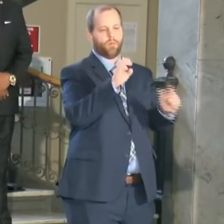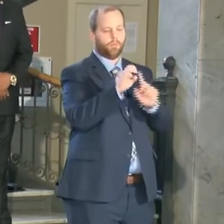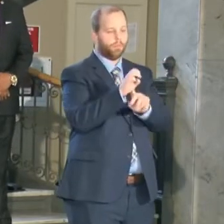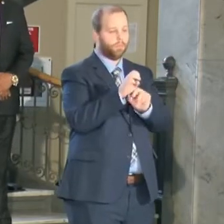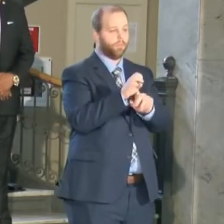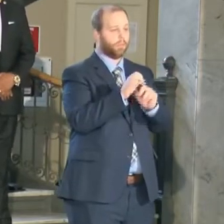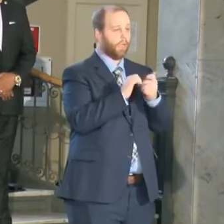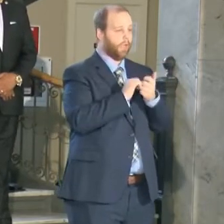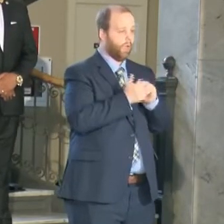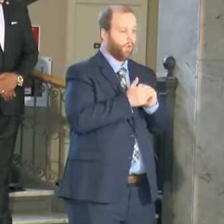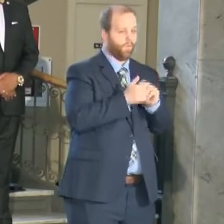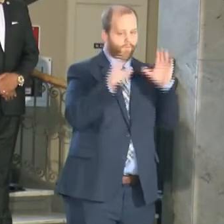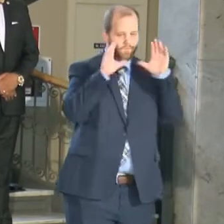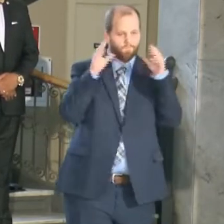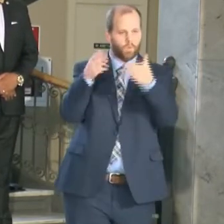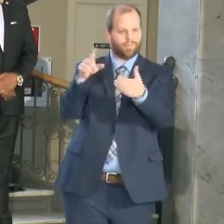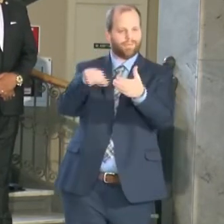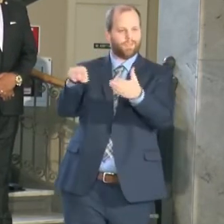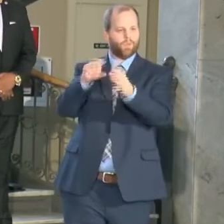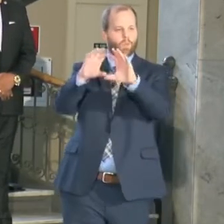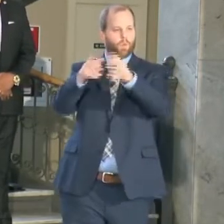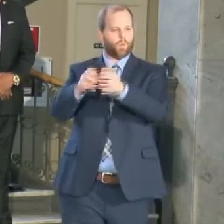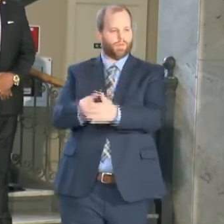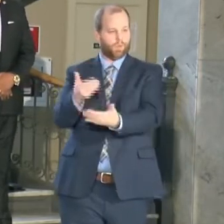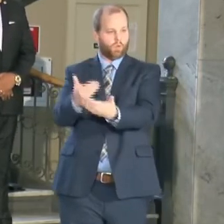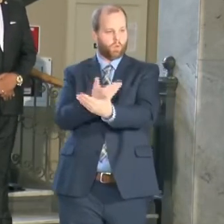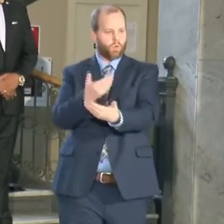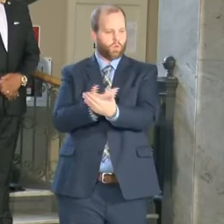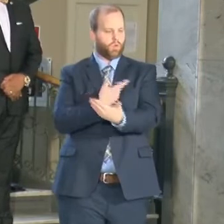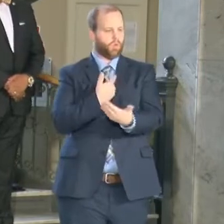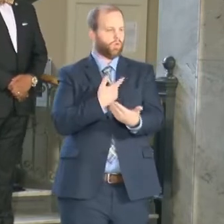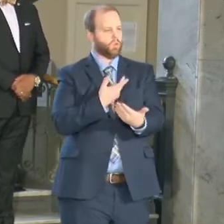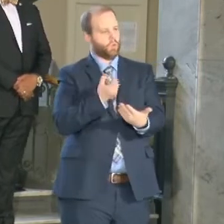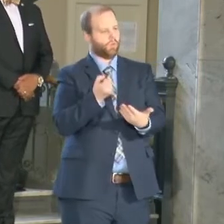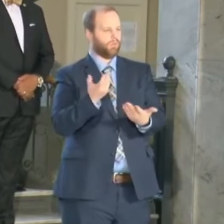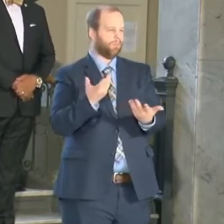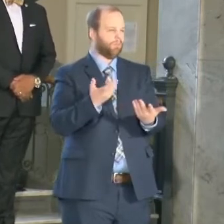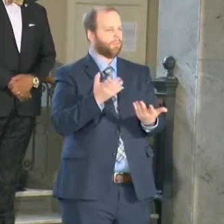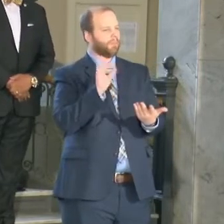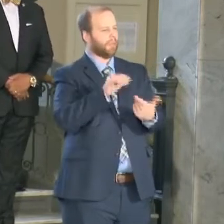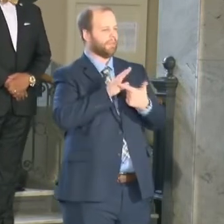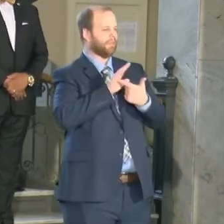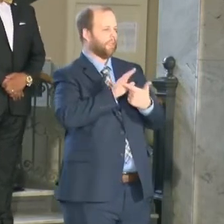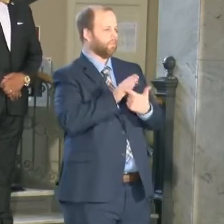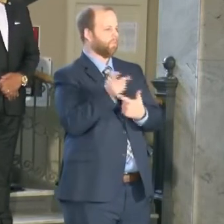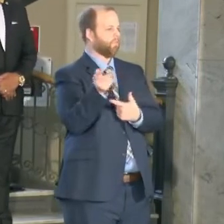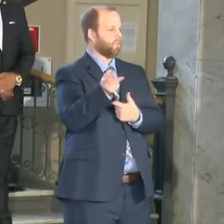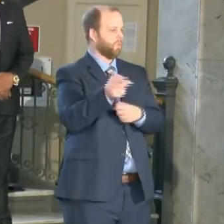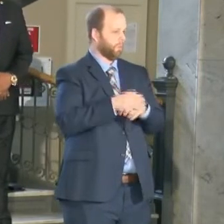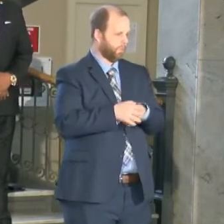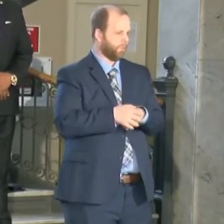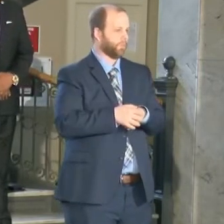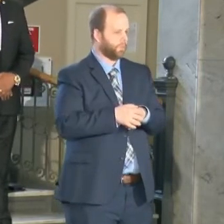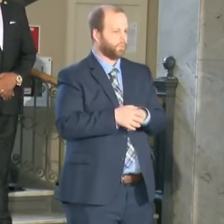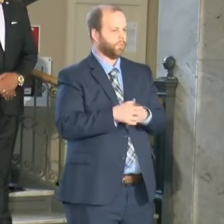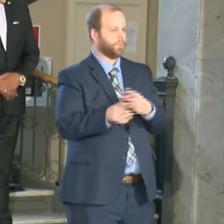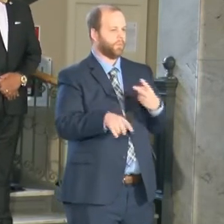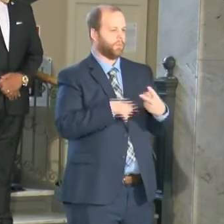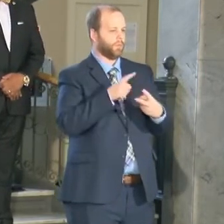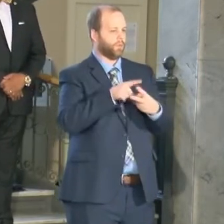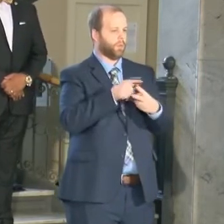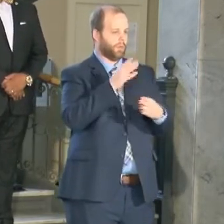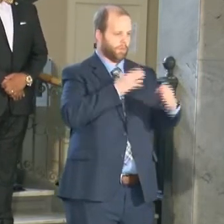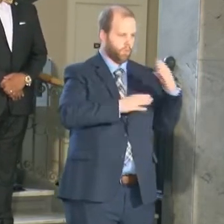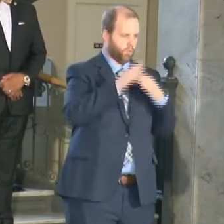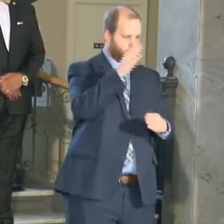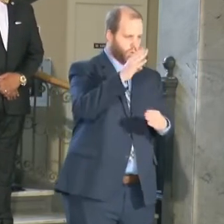organizations these new ideas from that particular standpoint so those are two examples whether it's fab 44 where there's united martial arts as well as the restore